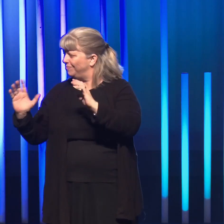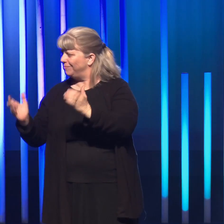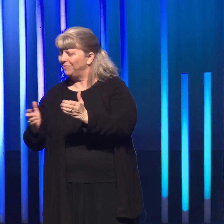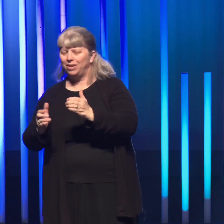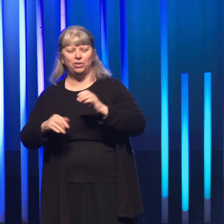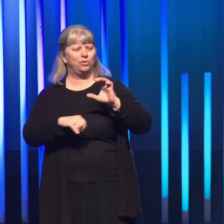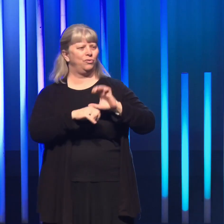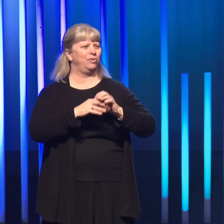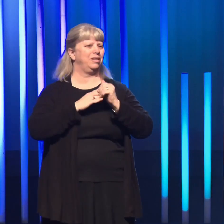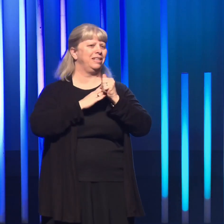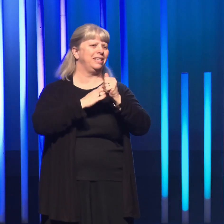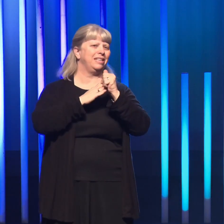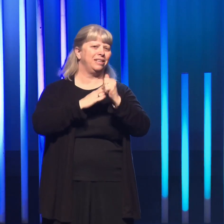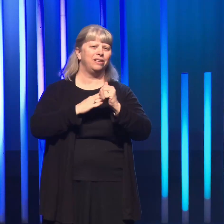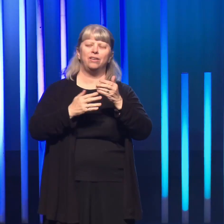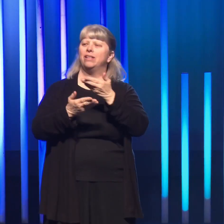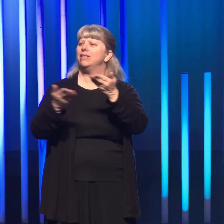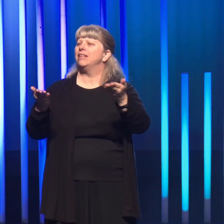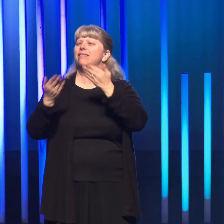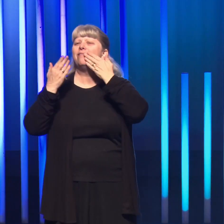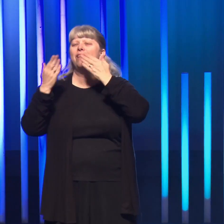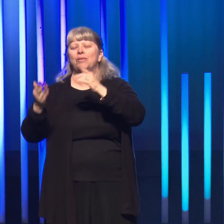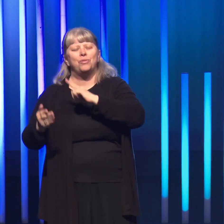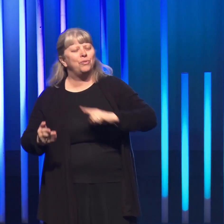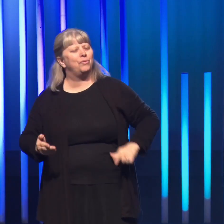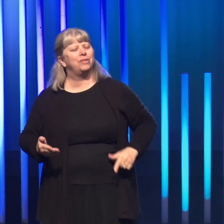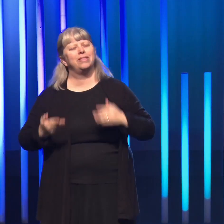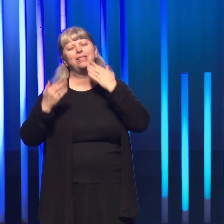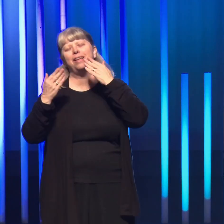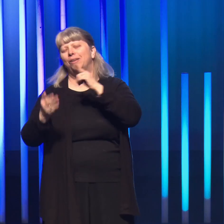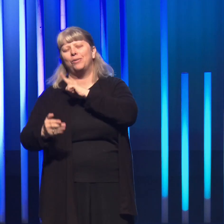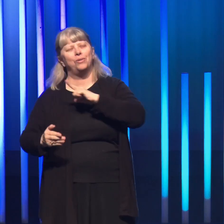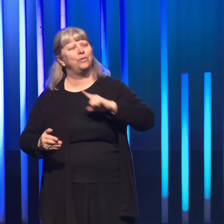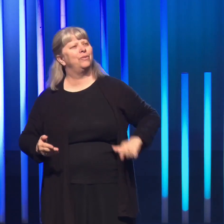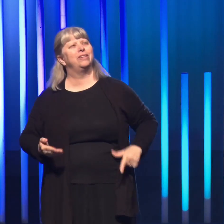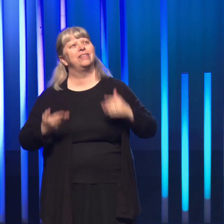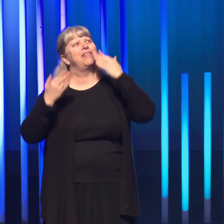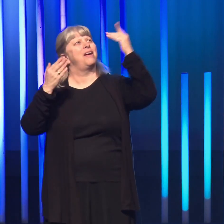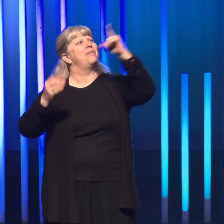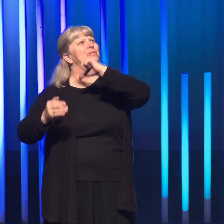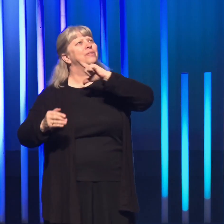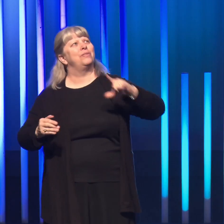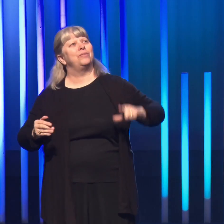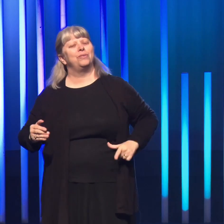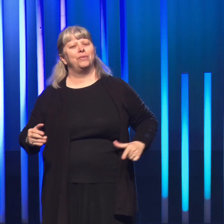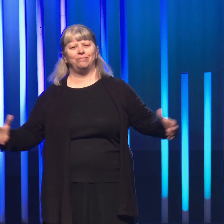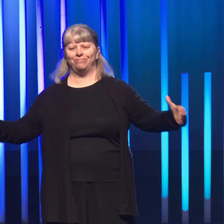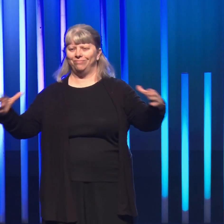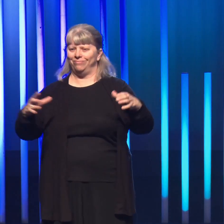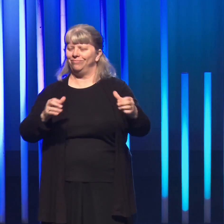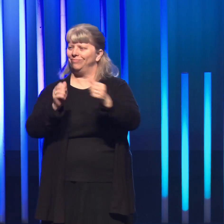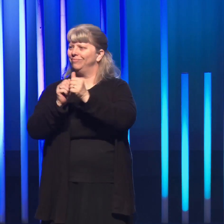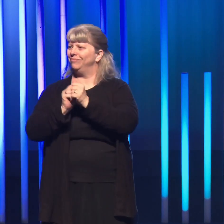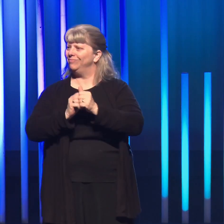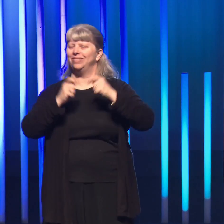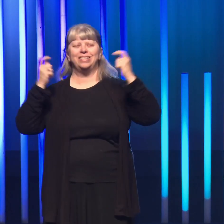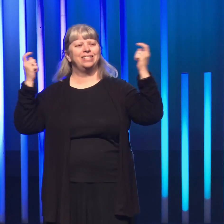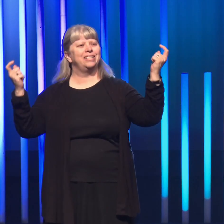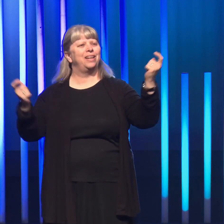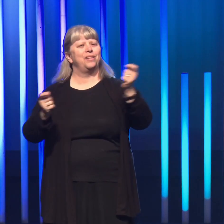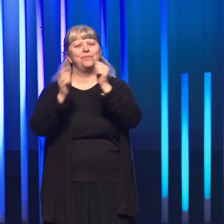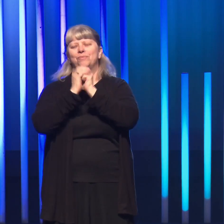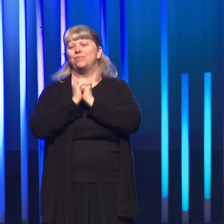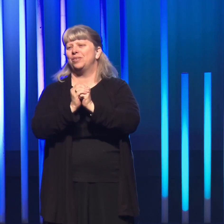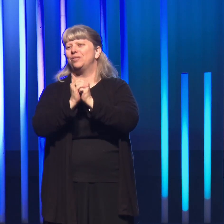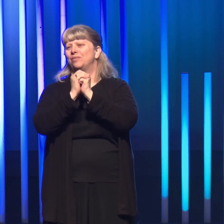leadership. Thank you, Lord. Thank you, Lord. Thank you, Lord. You have brought us together to celebrate, to worship.